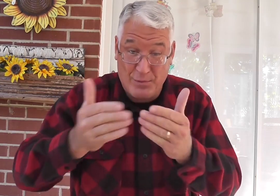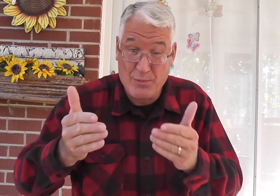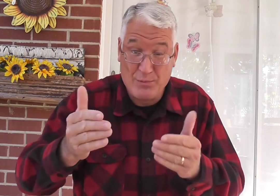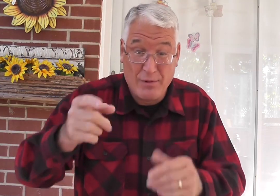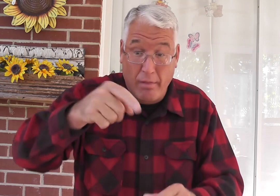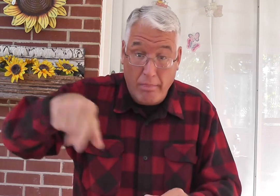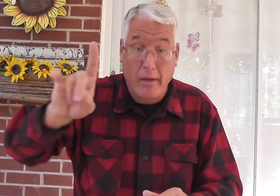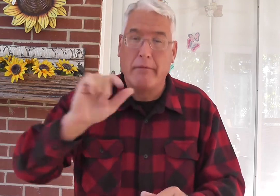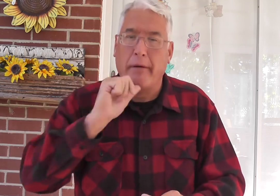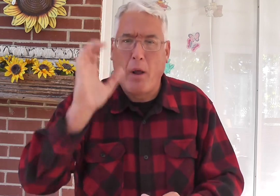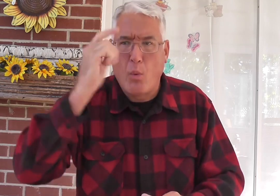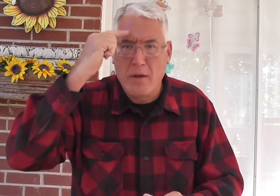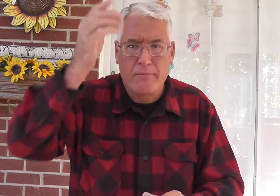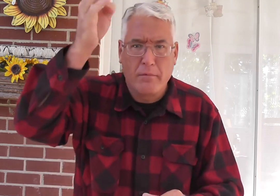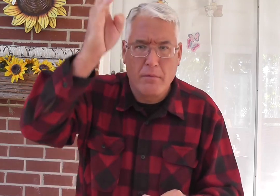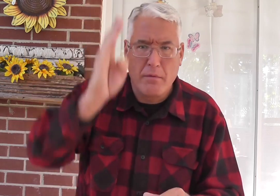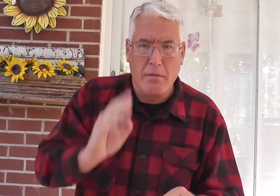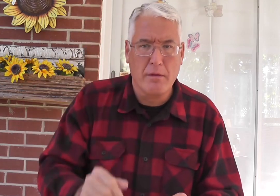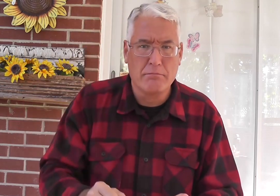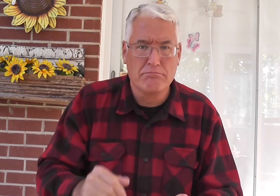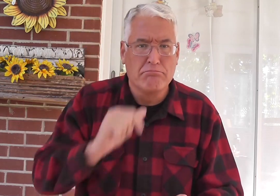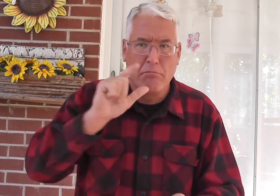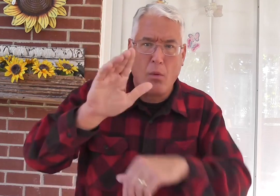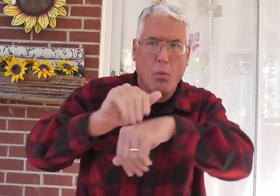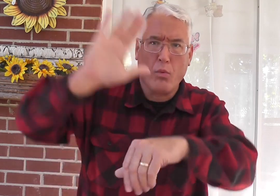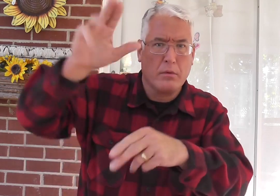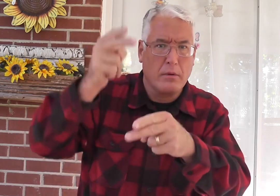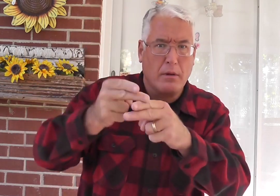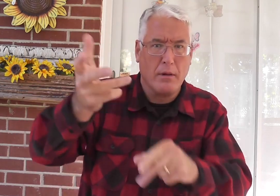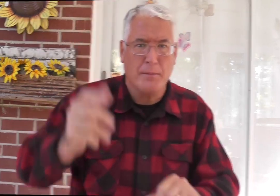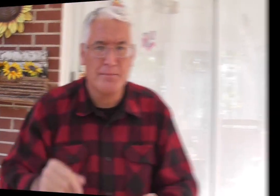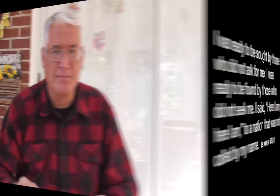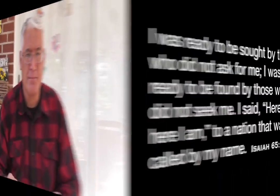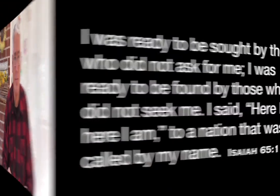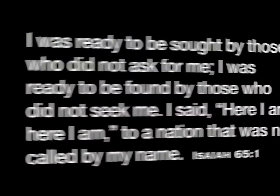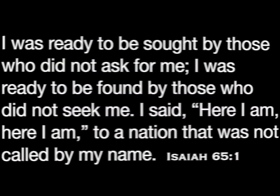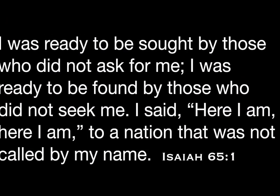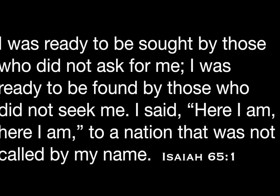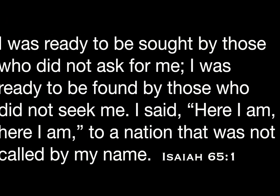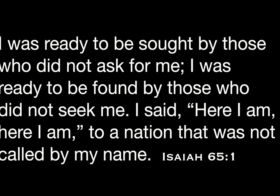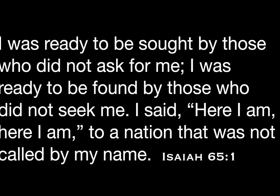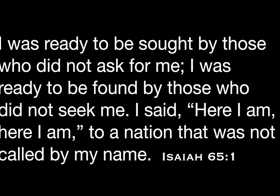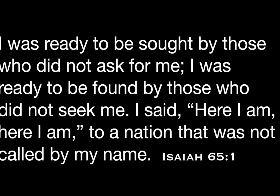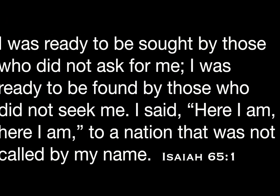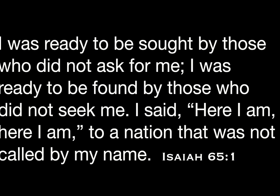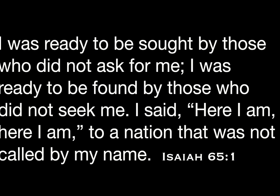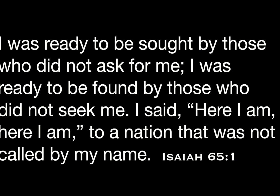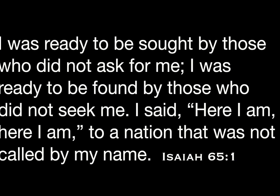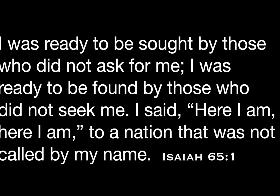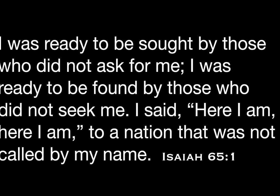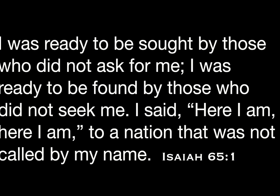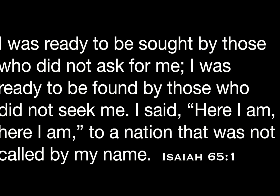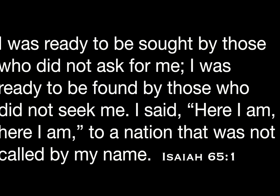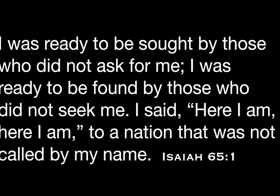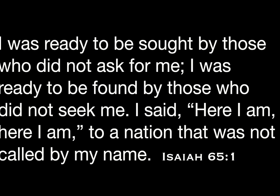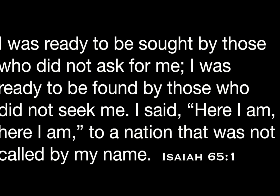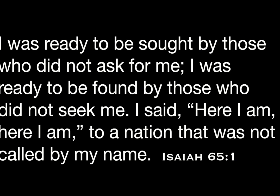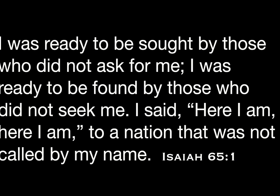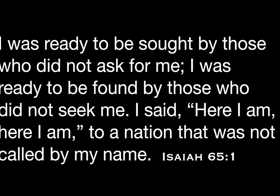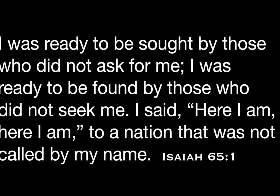changed them. They wouldn't have sought him before that. They were not called by his name. I was ready to be sought by those